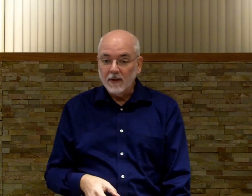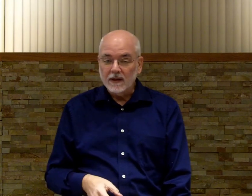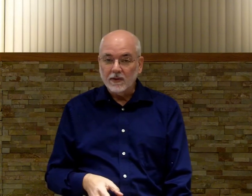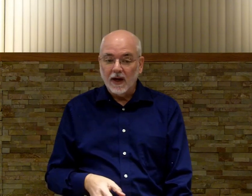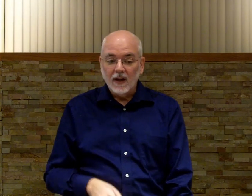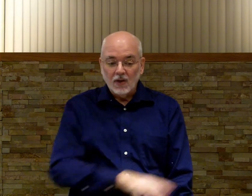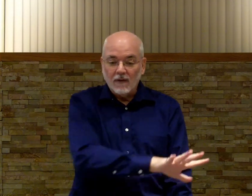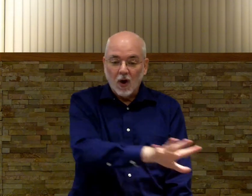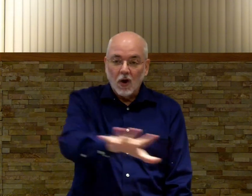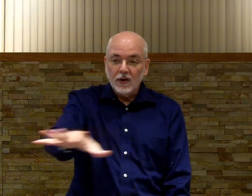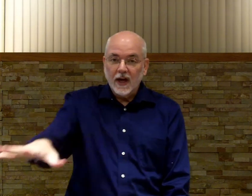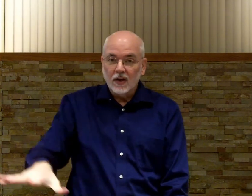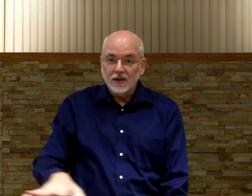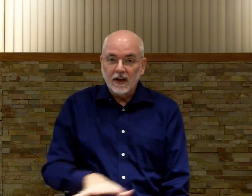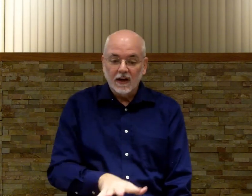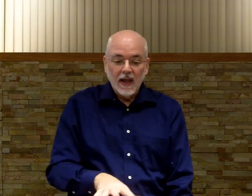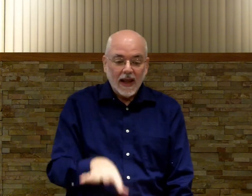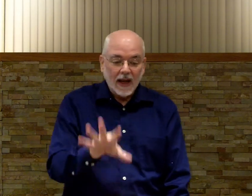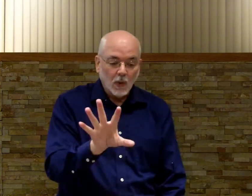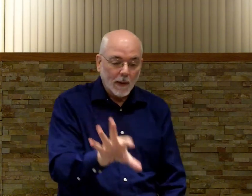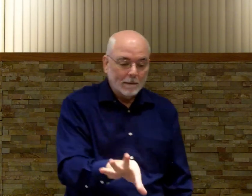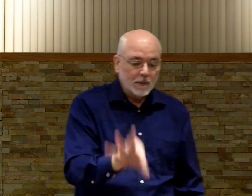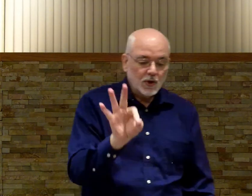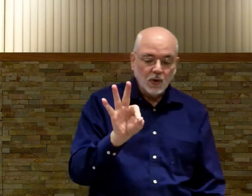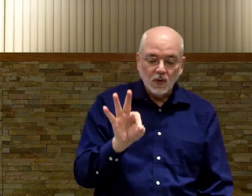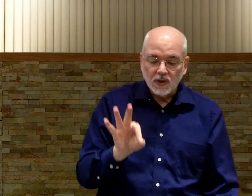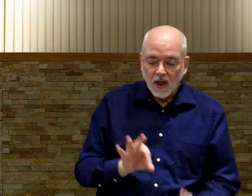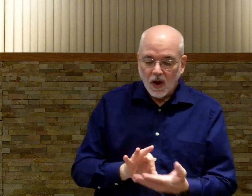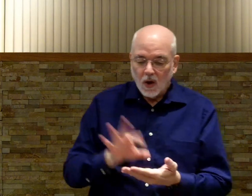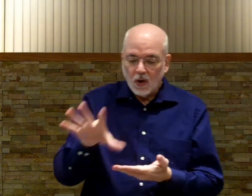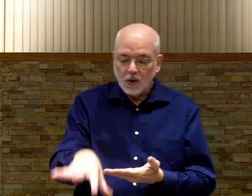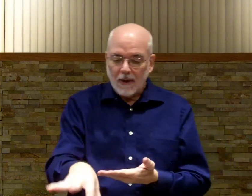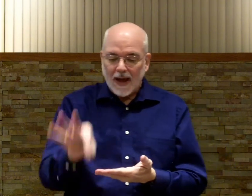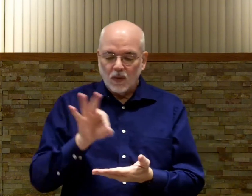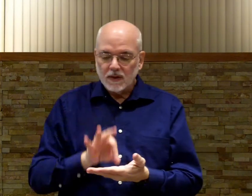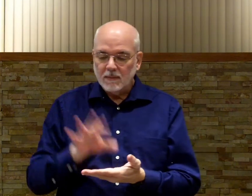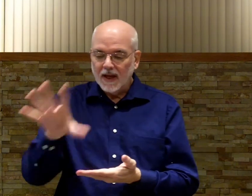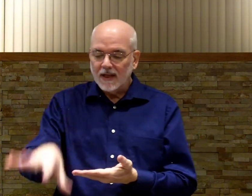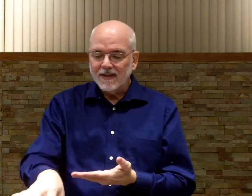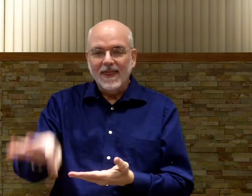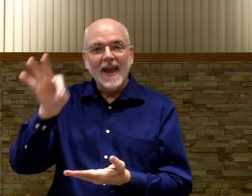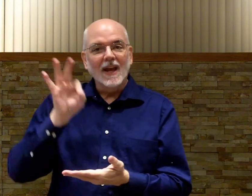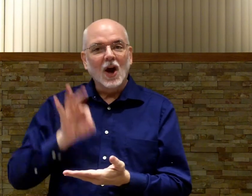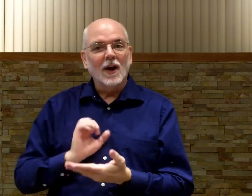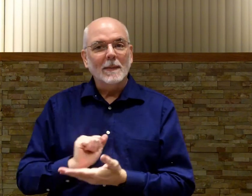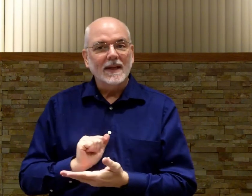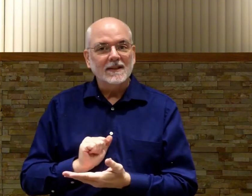beans. Right? You have all the colors there. And you want to. Choose. All the black ones. Because they. Are the best.